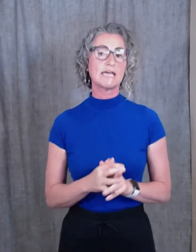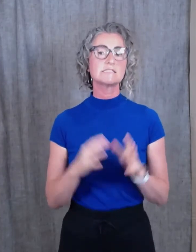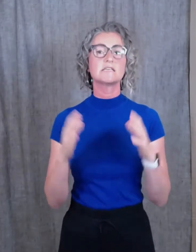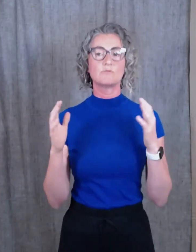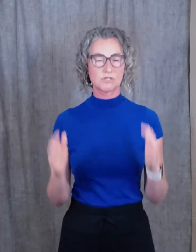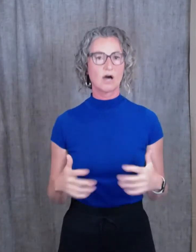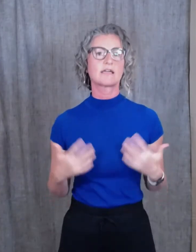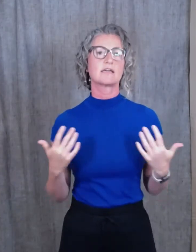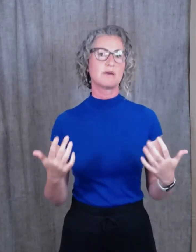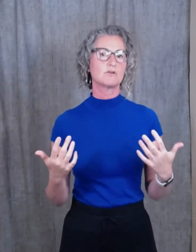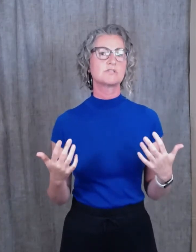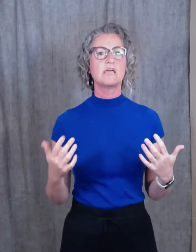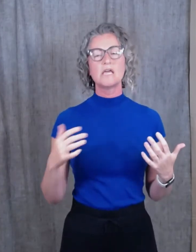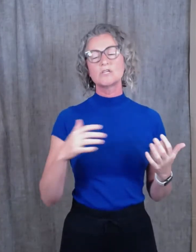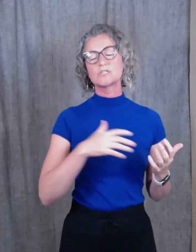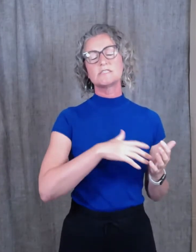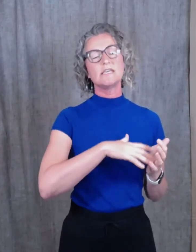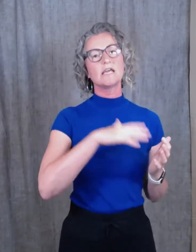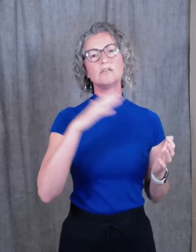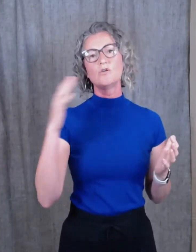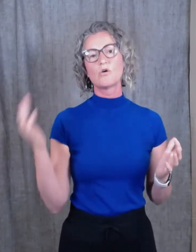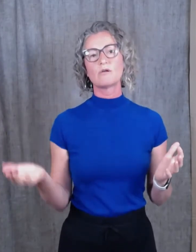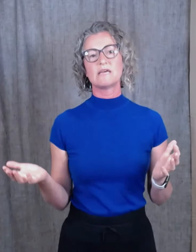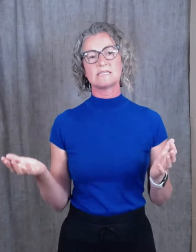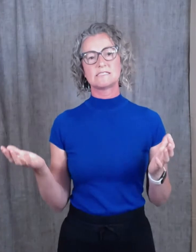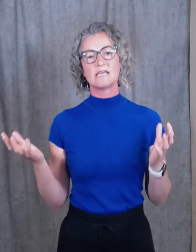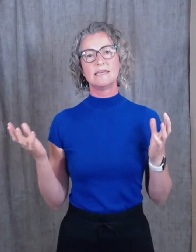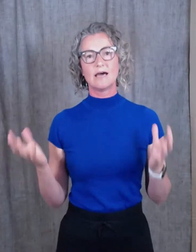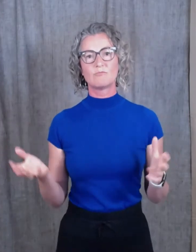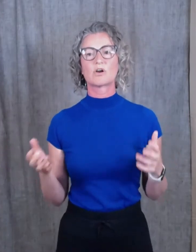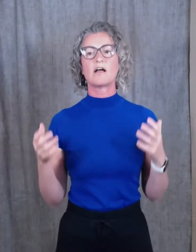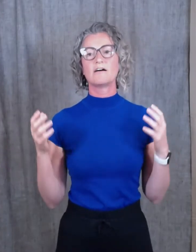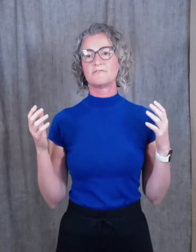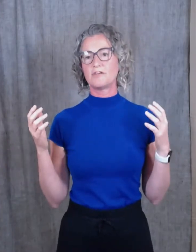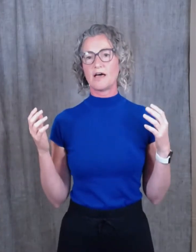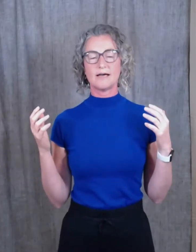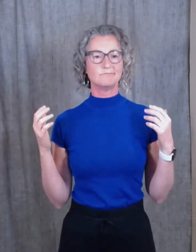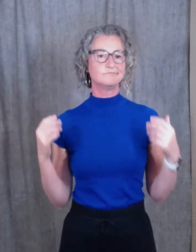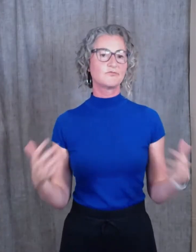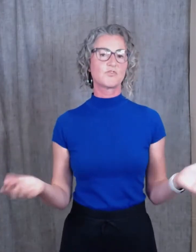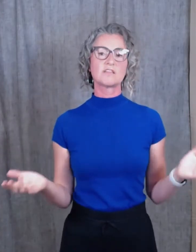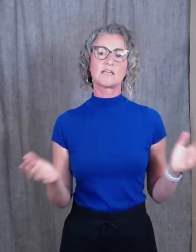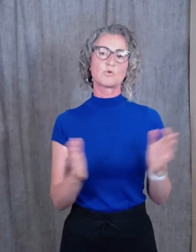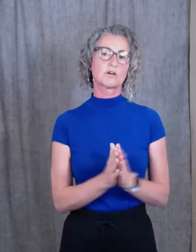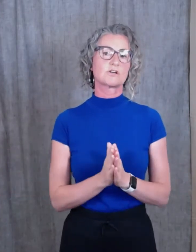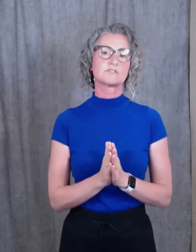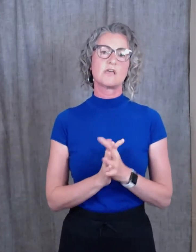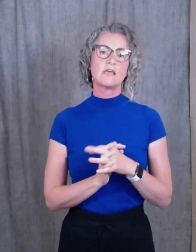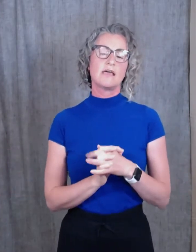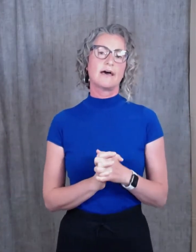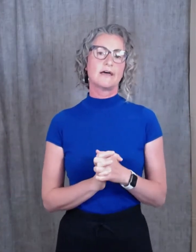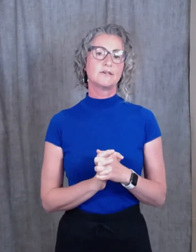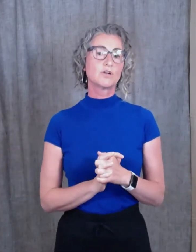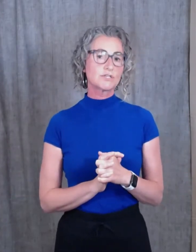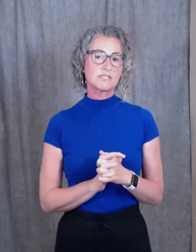and he was talking about just the enormous number of frontline workers, nurses,